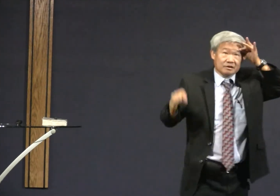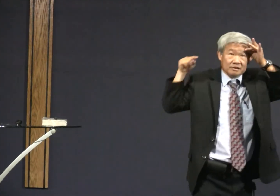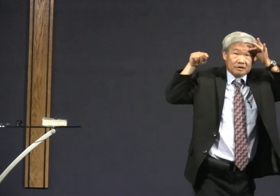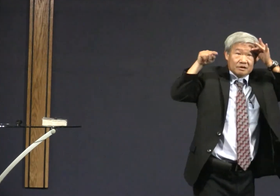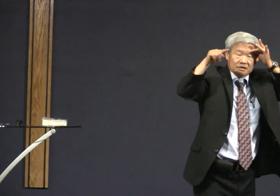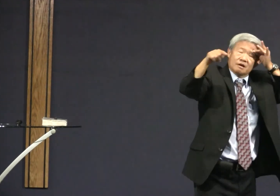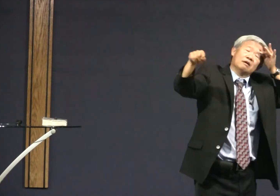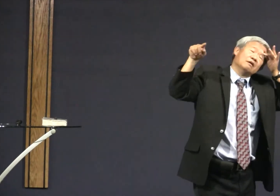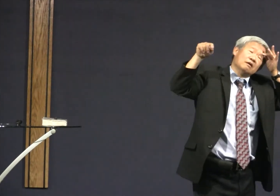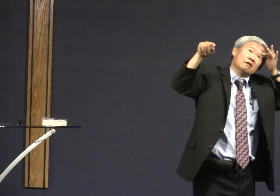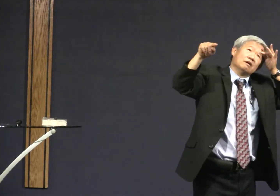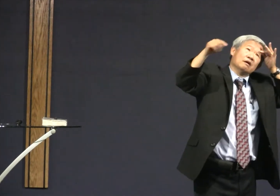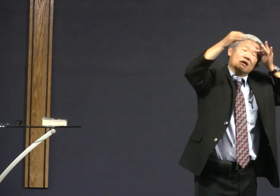and the legend of Dracula